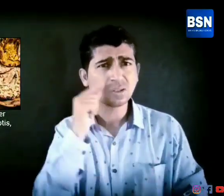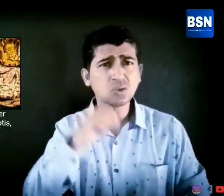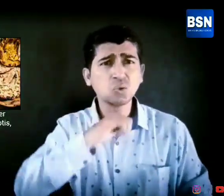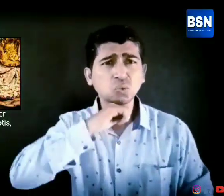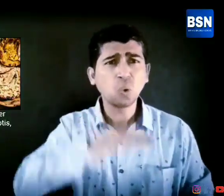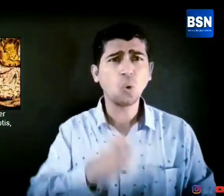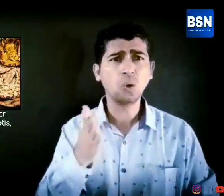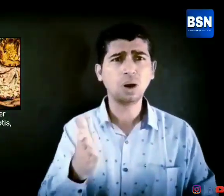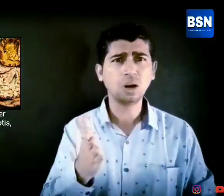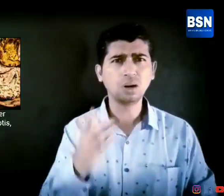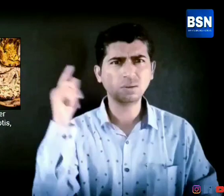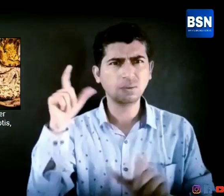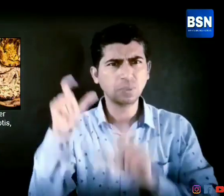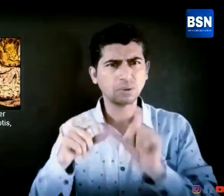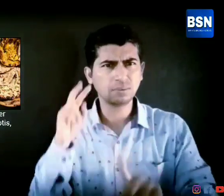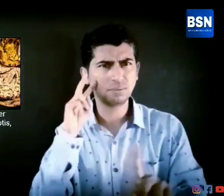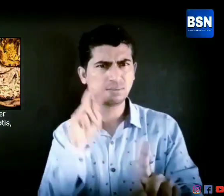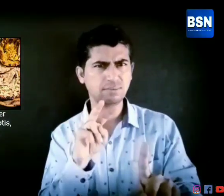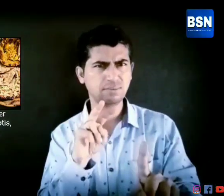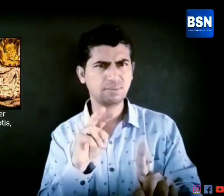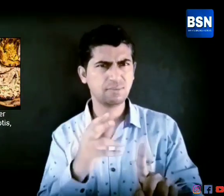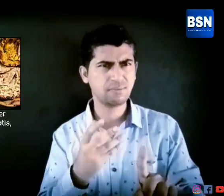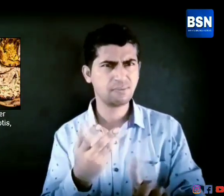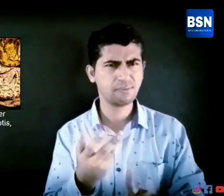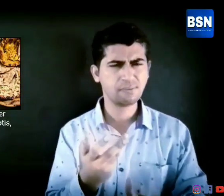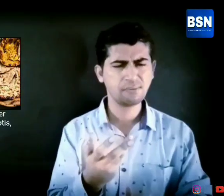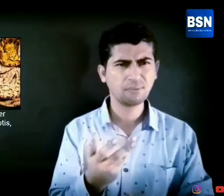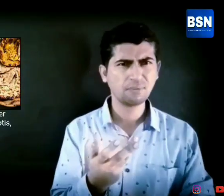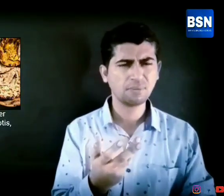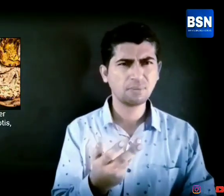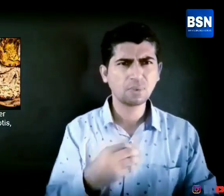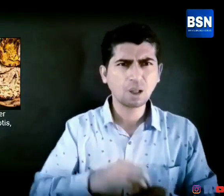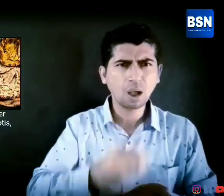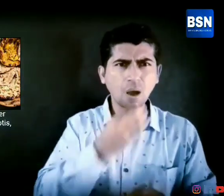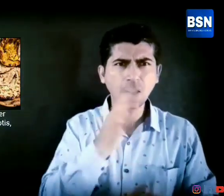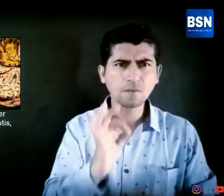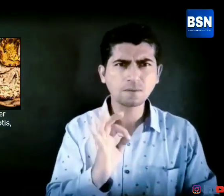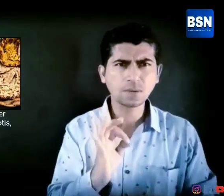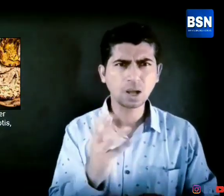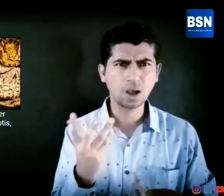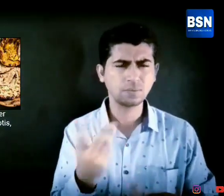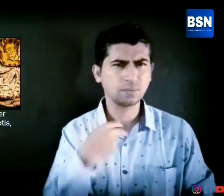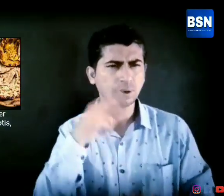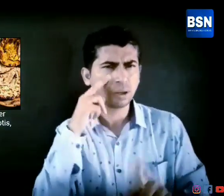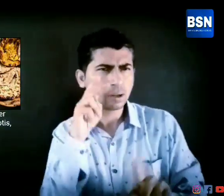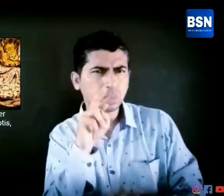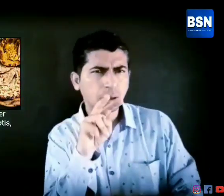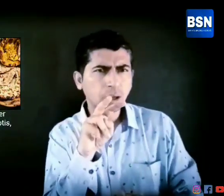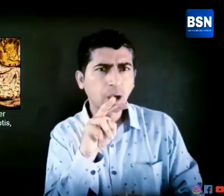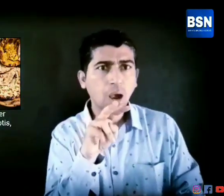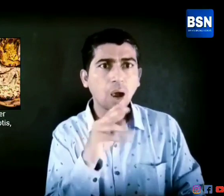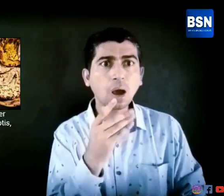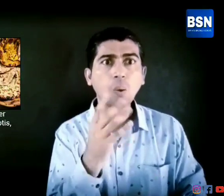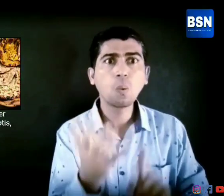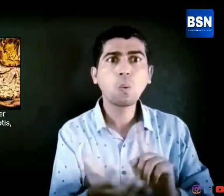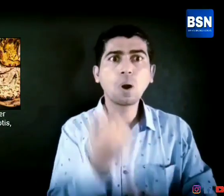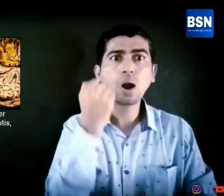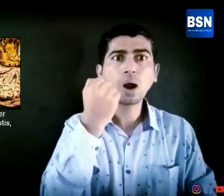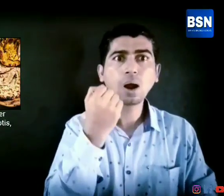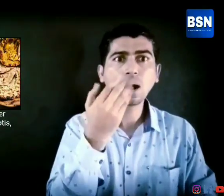In a 90-hour drive, I was jumping there. Suddenly a